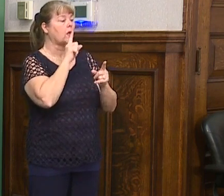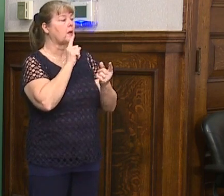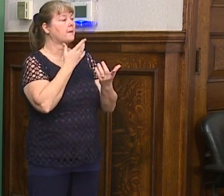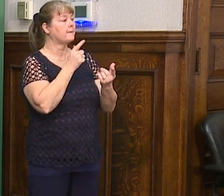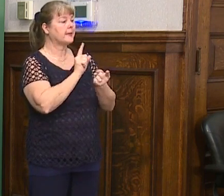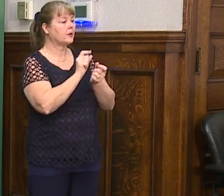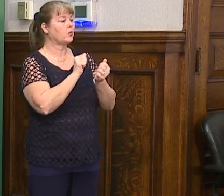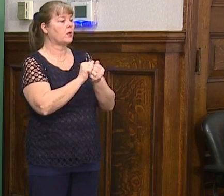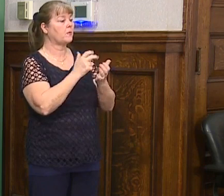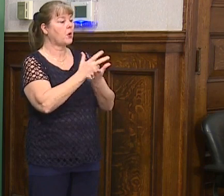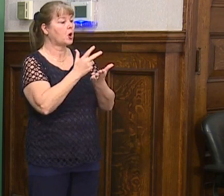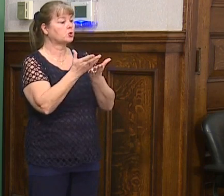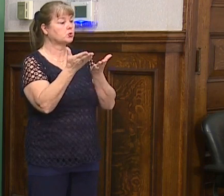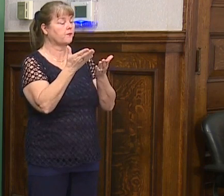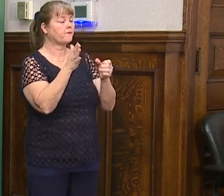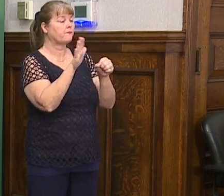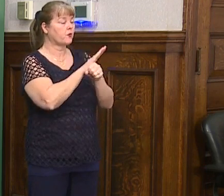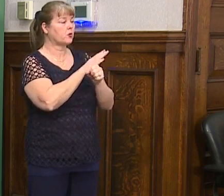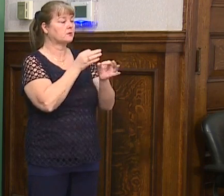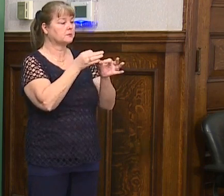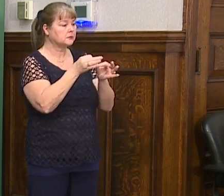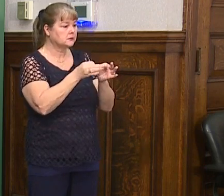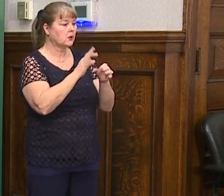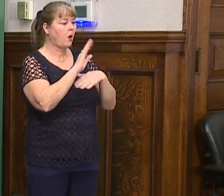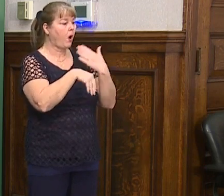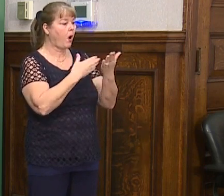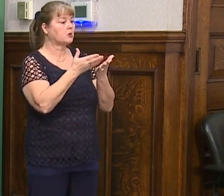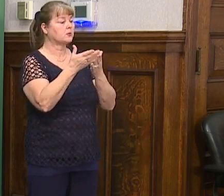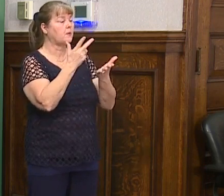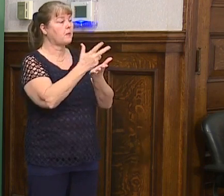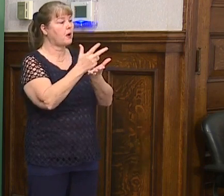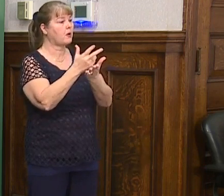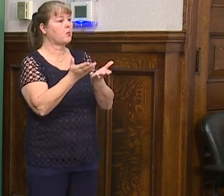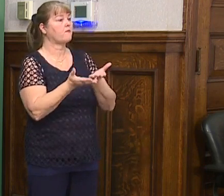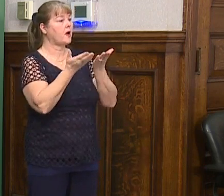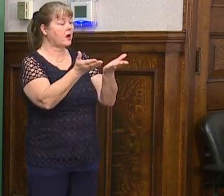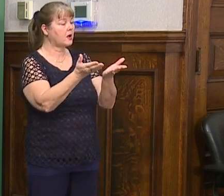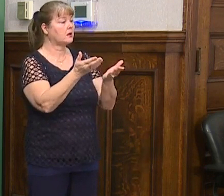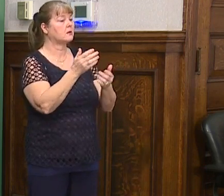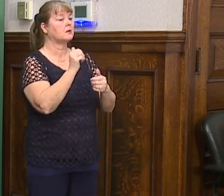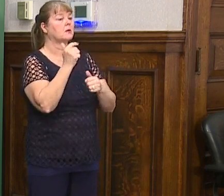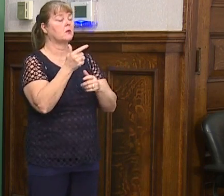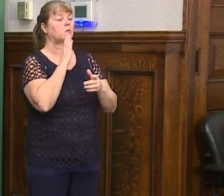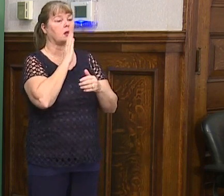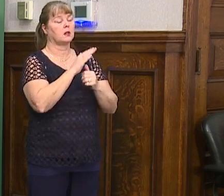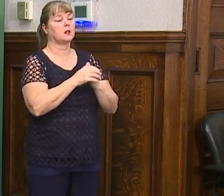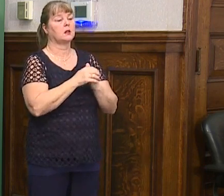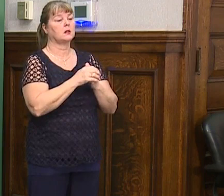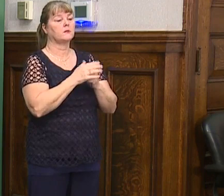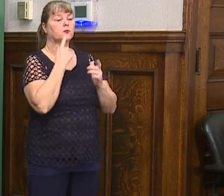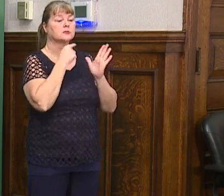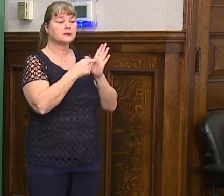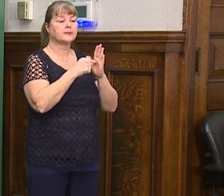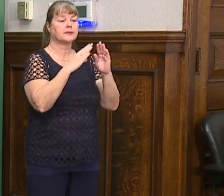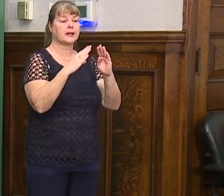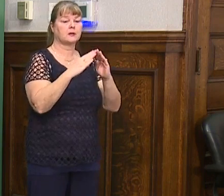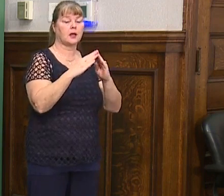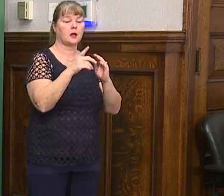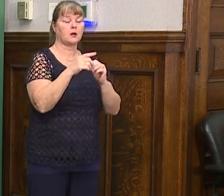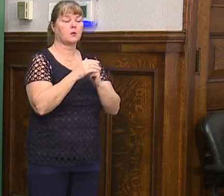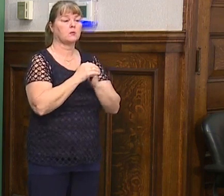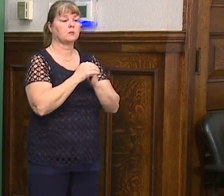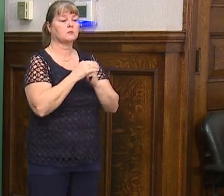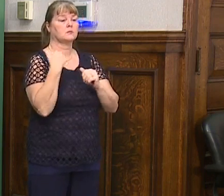just to go over the full spectrum of all the services that parking provides. Parking services provides, for example, the downtown or